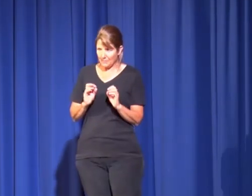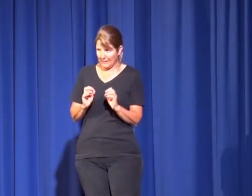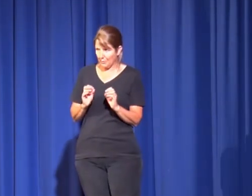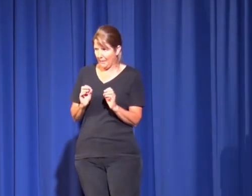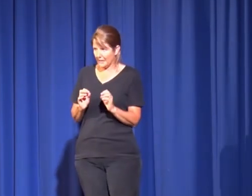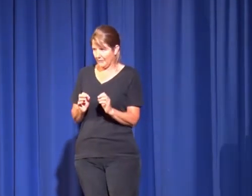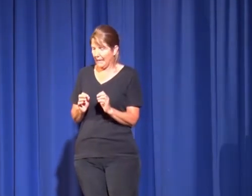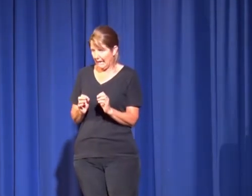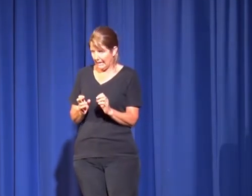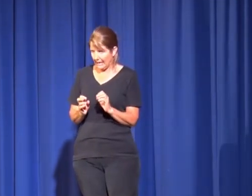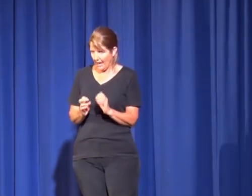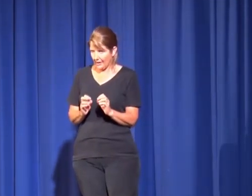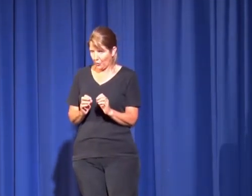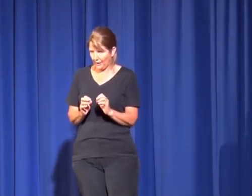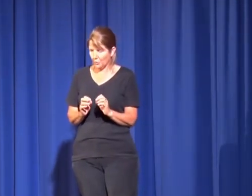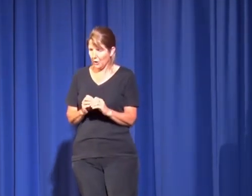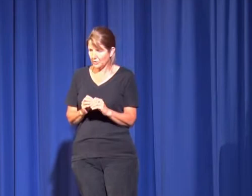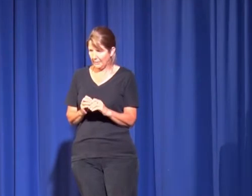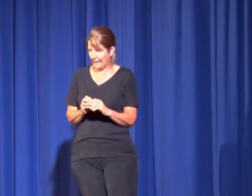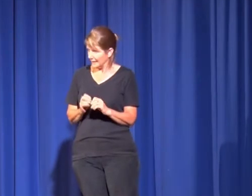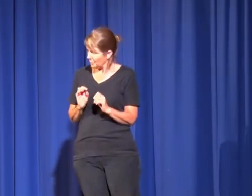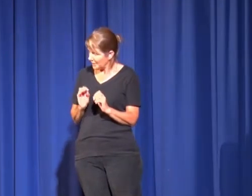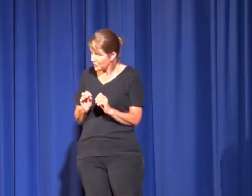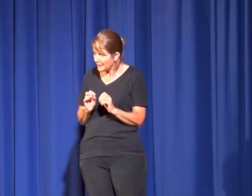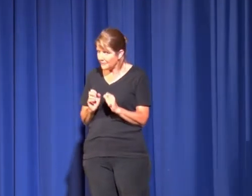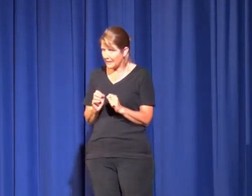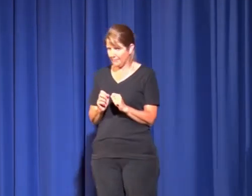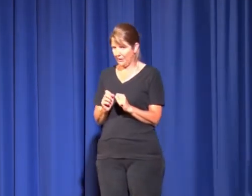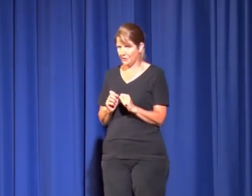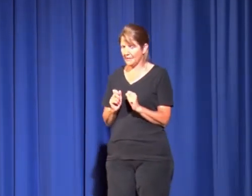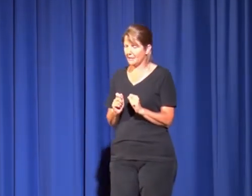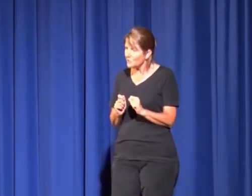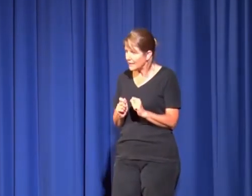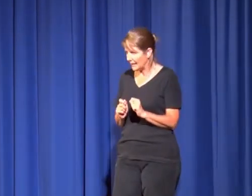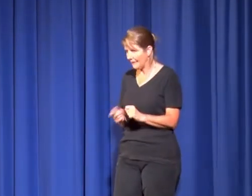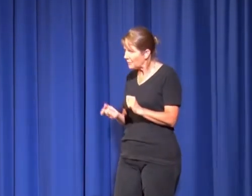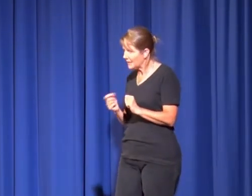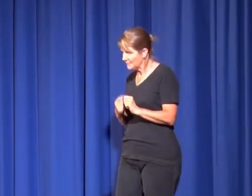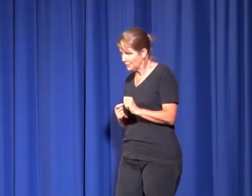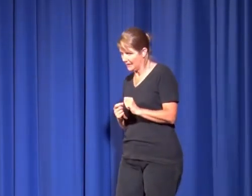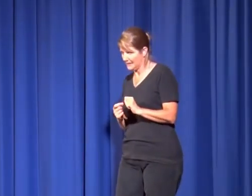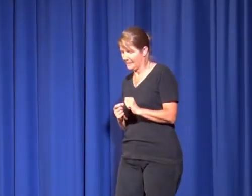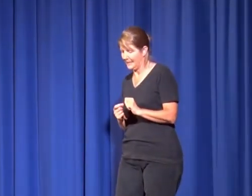was one more part of the plan and I had a critical role to plan it. We knew that Vicky's parents would come looking and they would come walking to me.